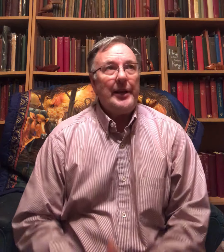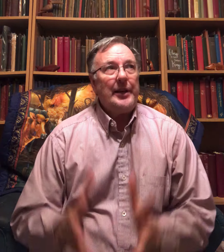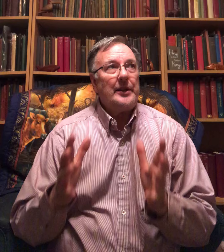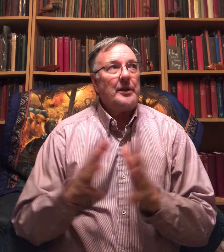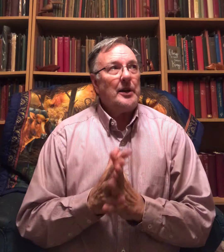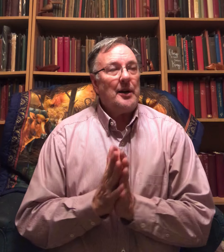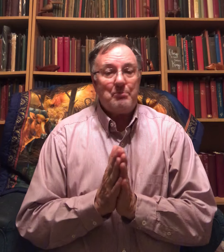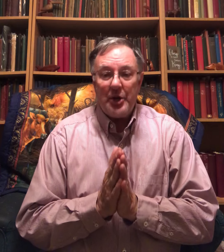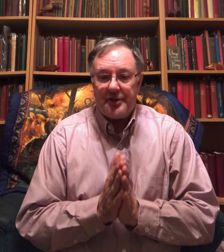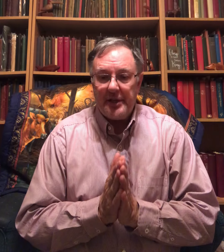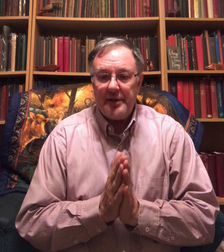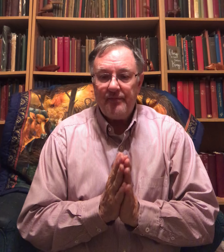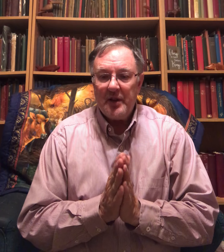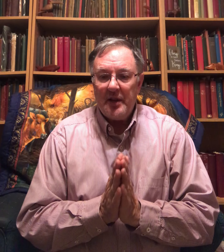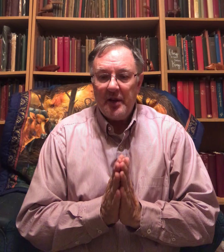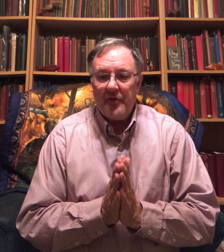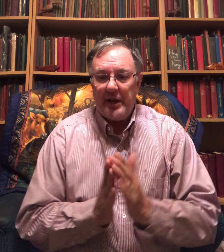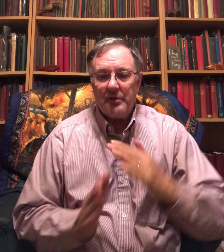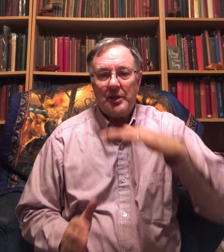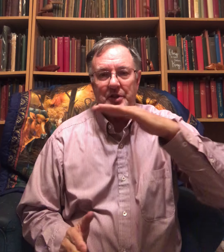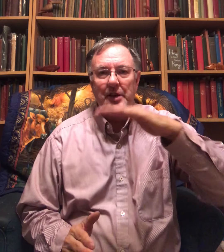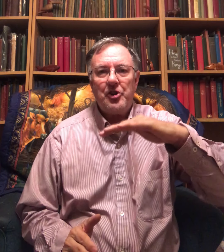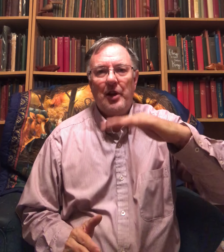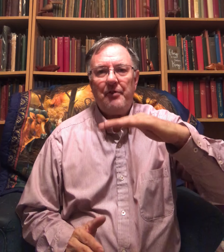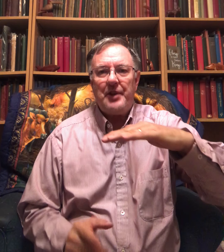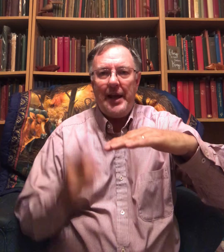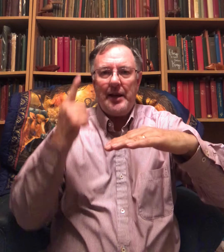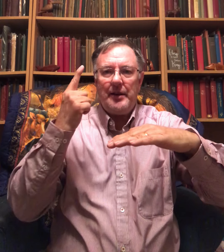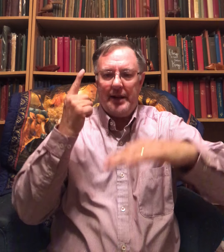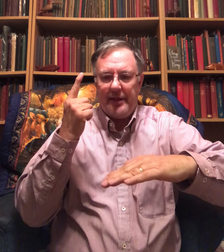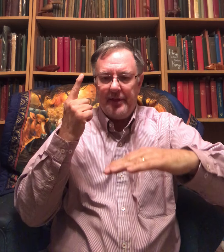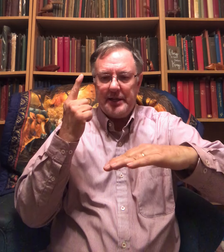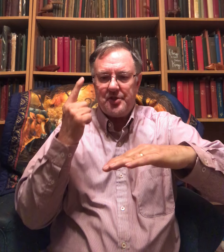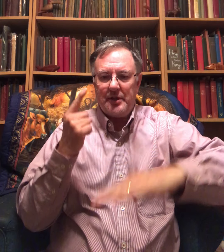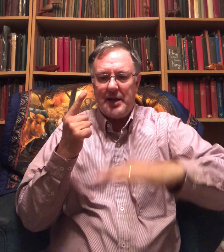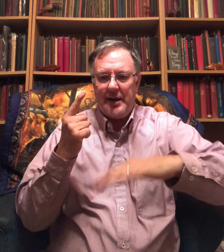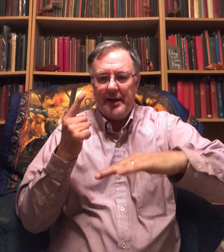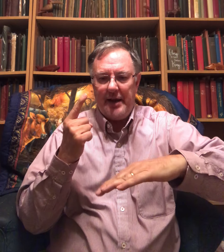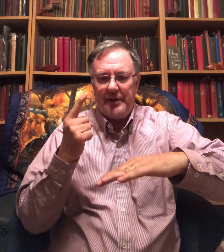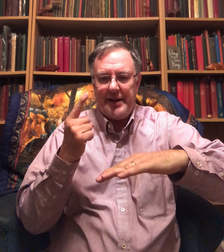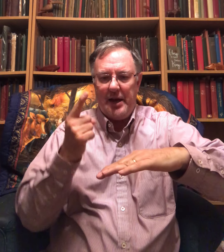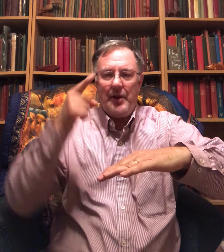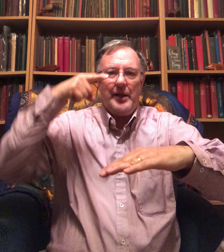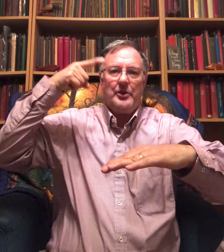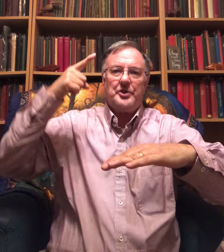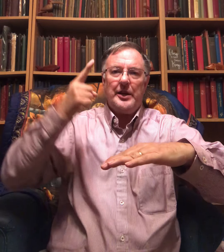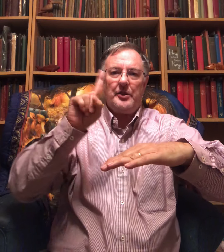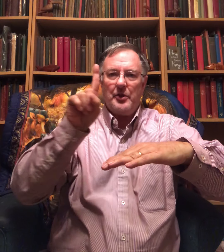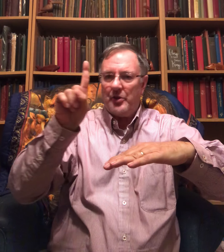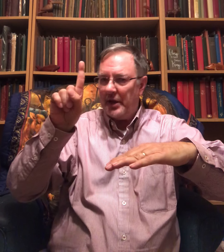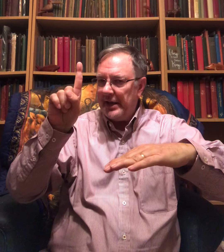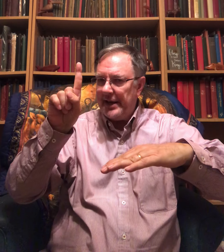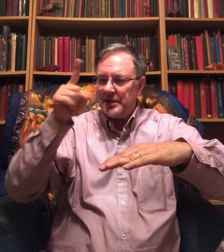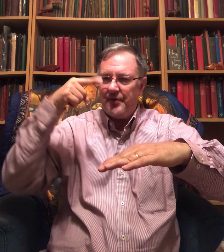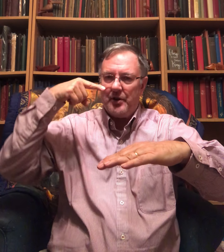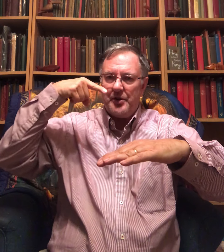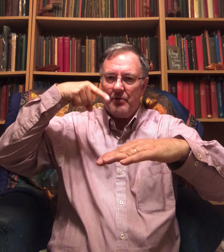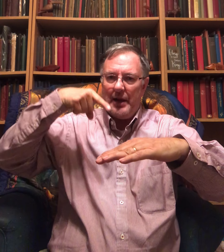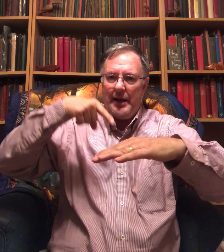in Britain, they'll take your left hand like this and kind of have it down, and they'll take the index finger on your right